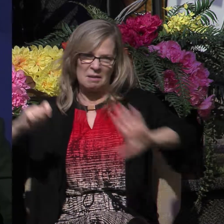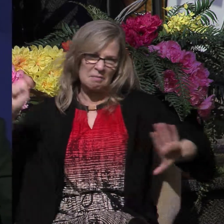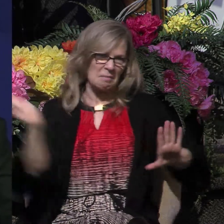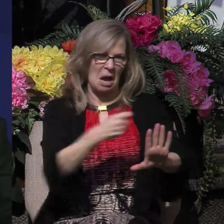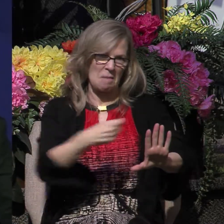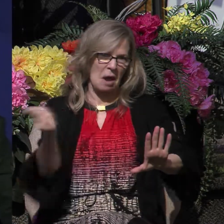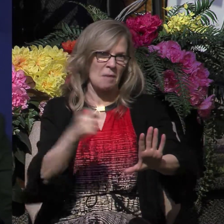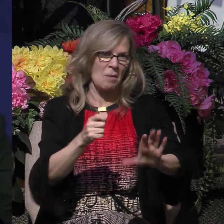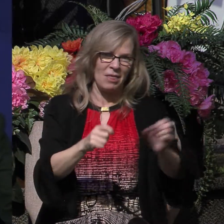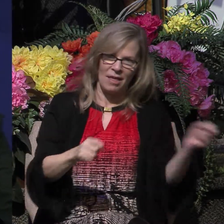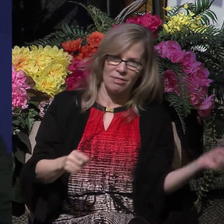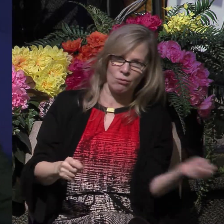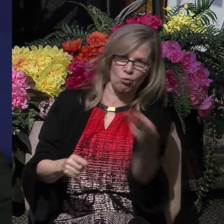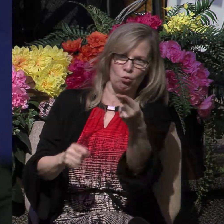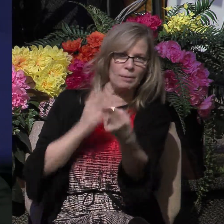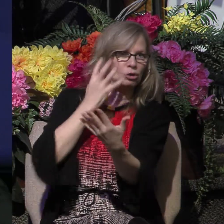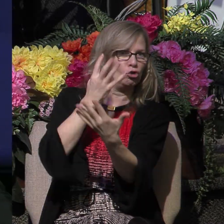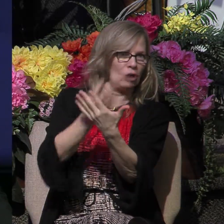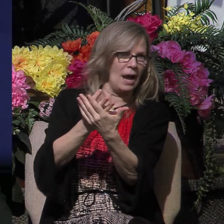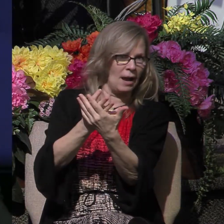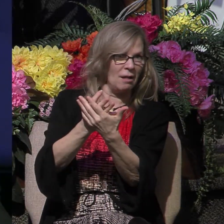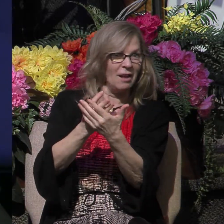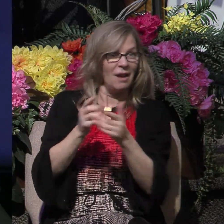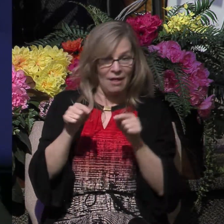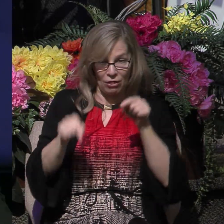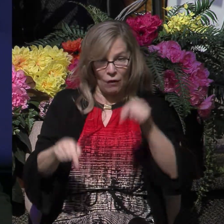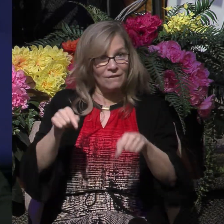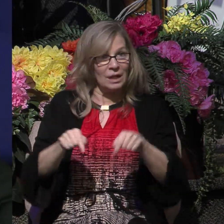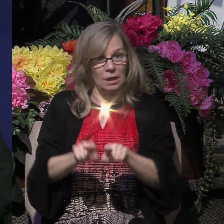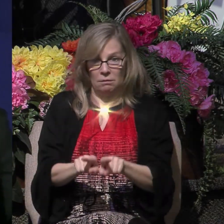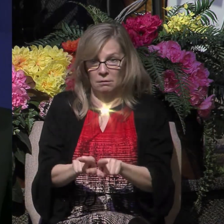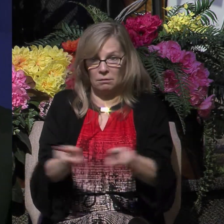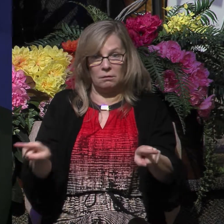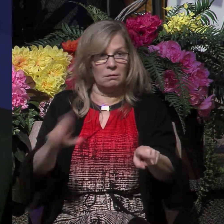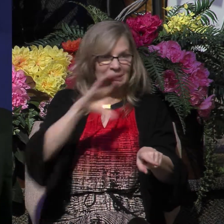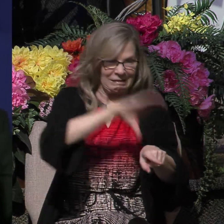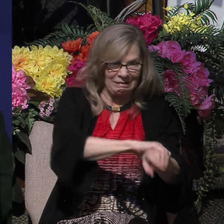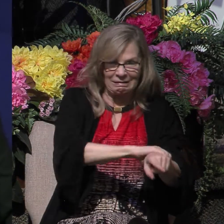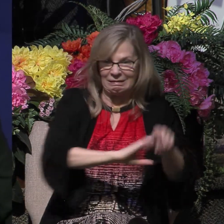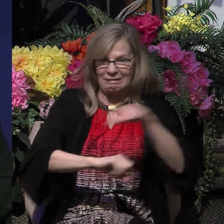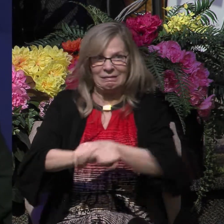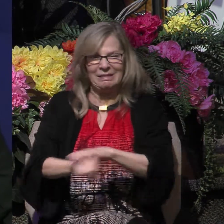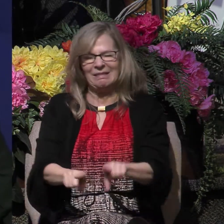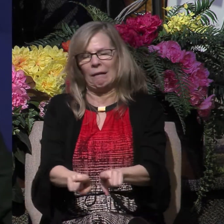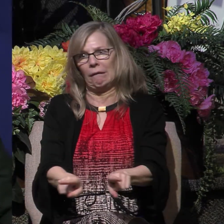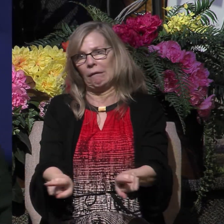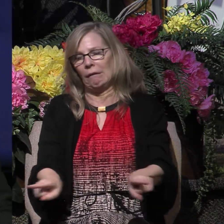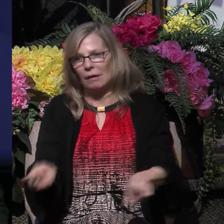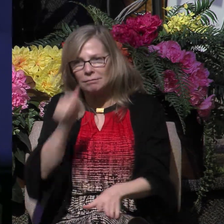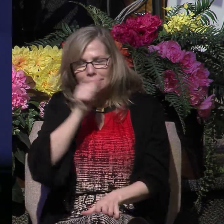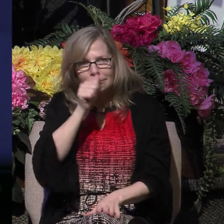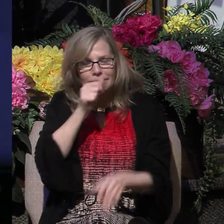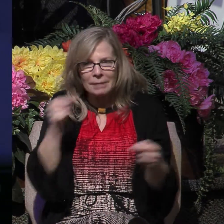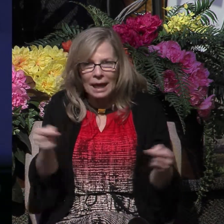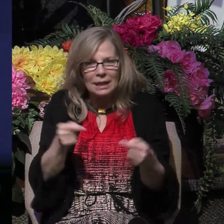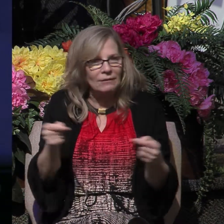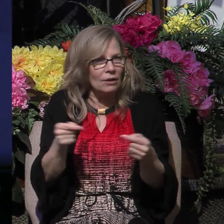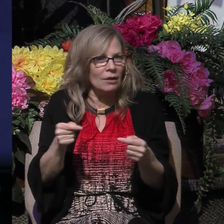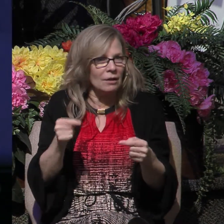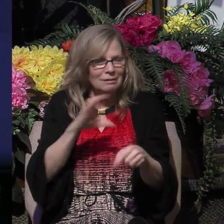feet, then put in some very painful stocks. Now, listen closely, because Luke's purpose in